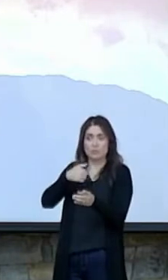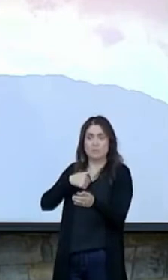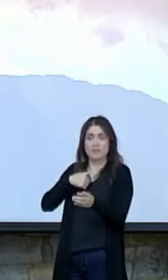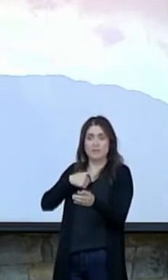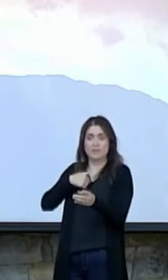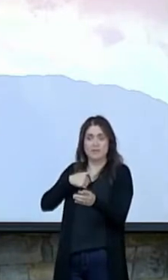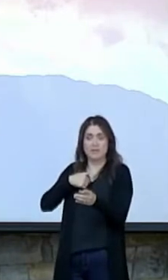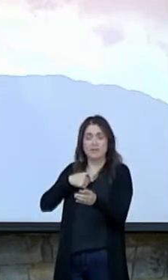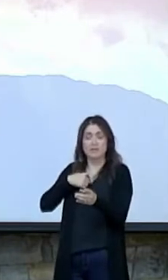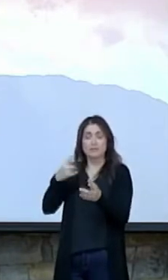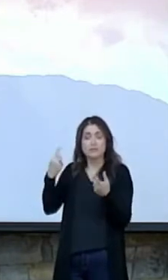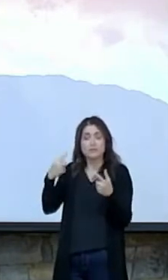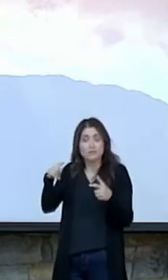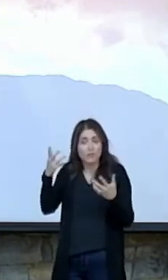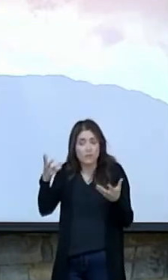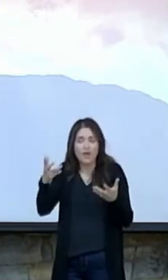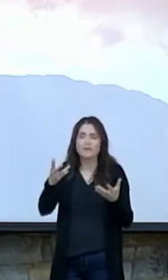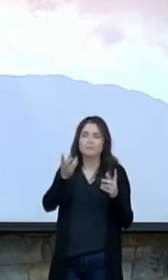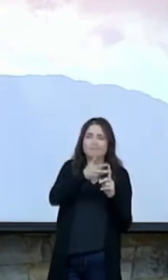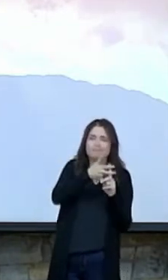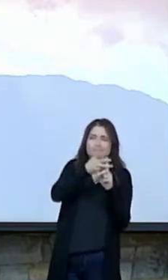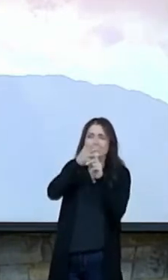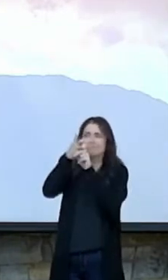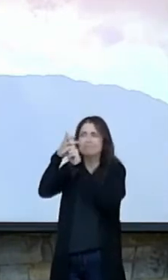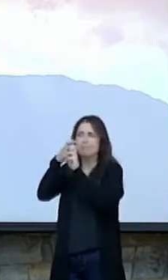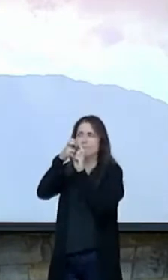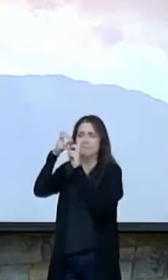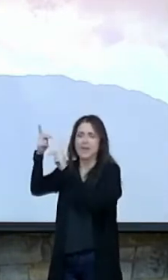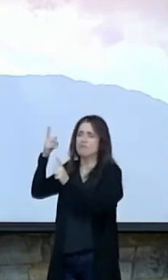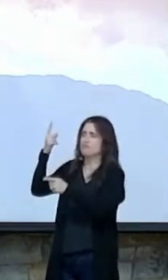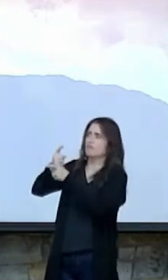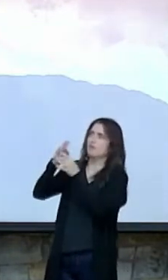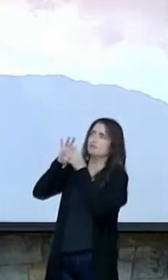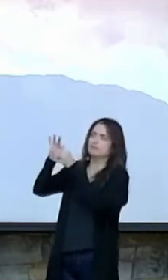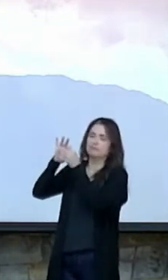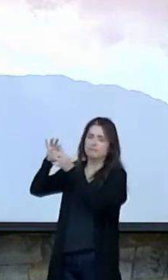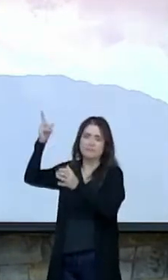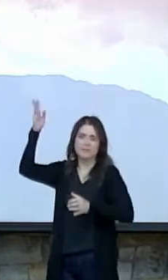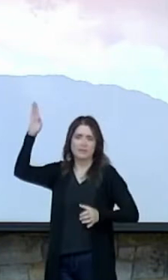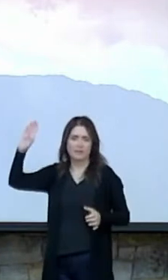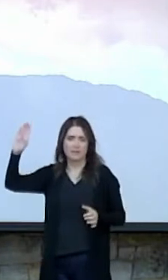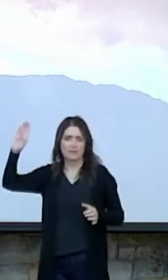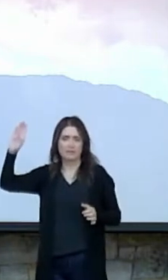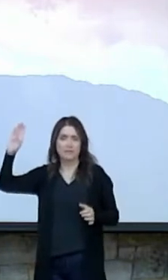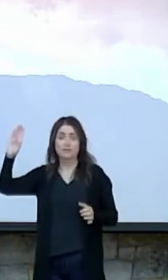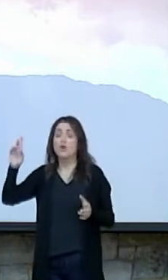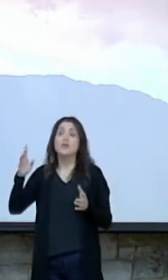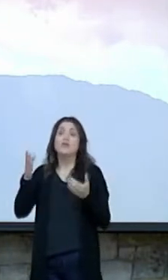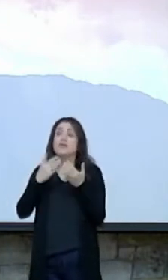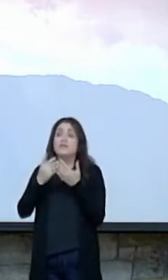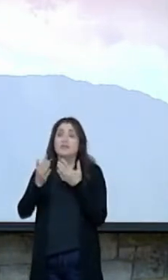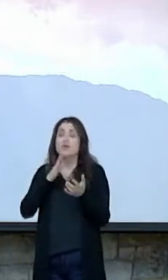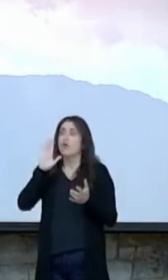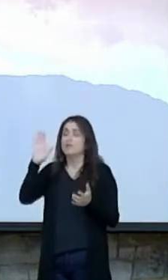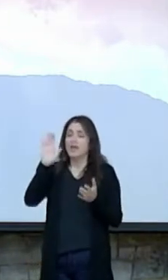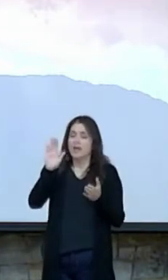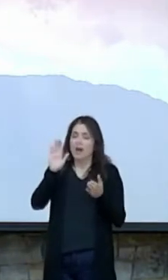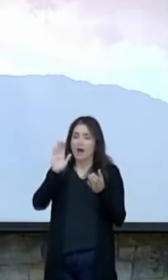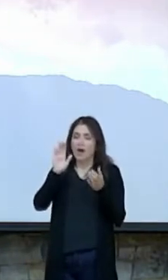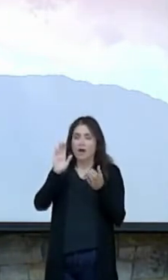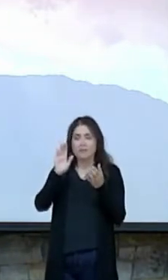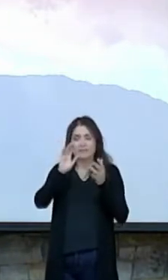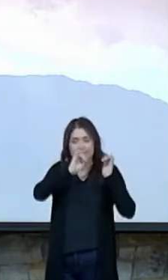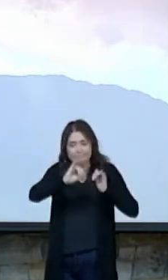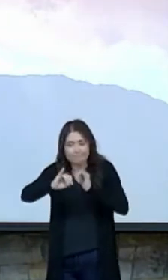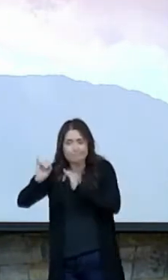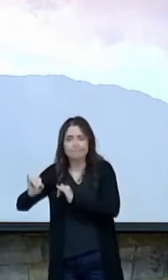bringing us back into that right relationship with God. So even though they are distinct personalities, they're